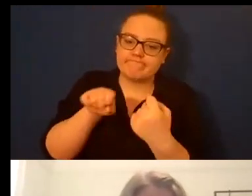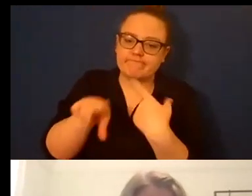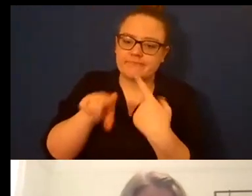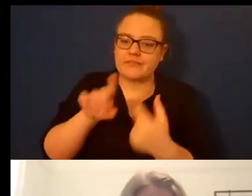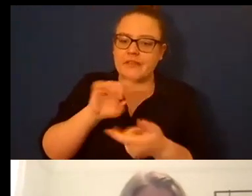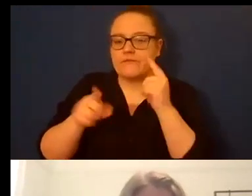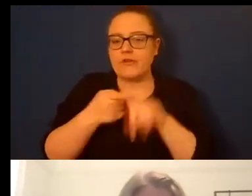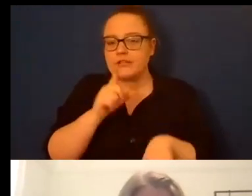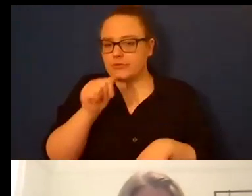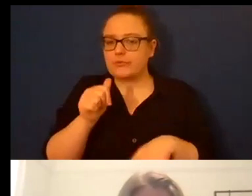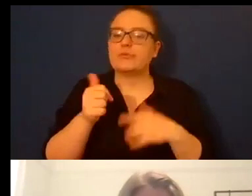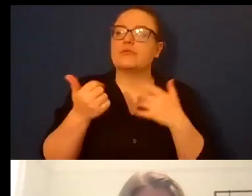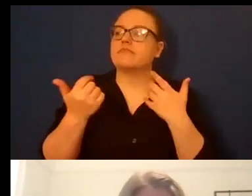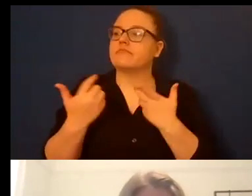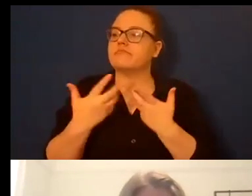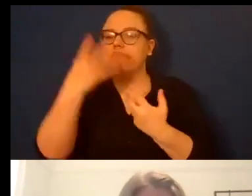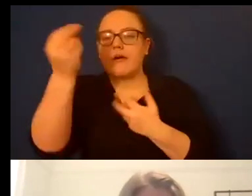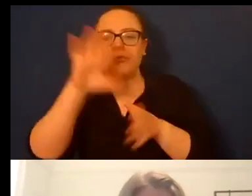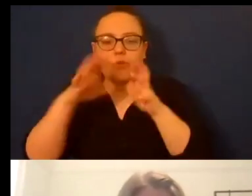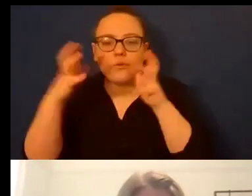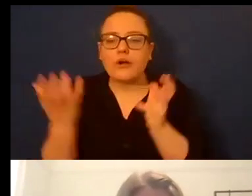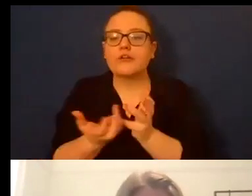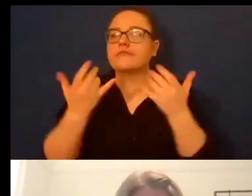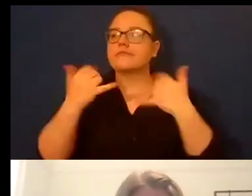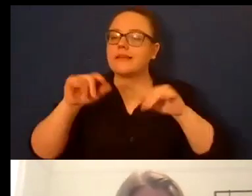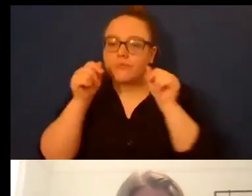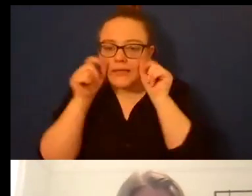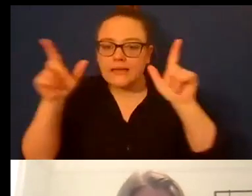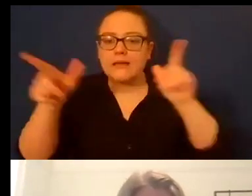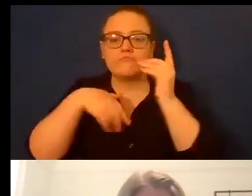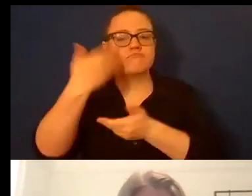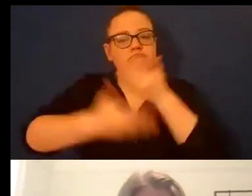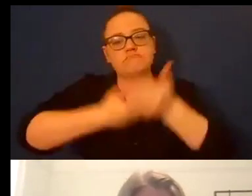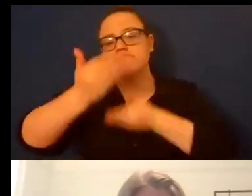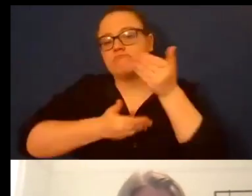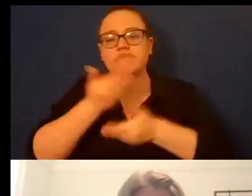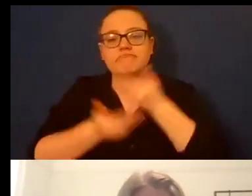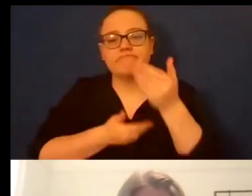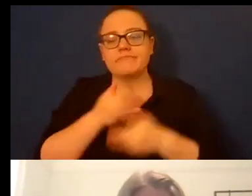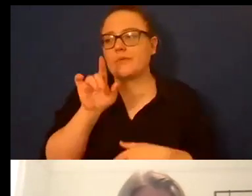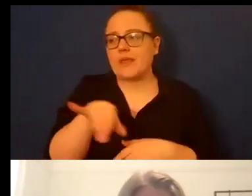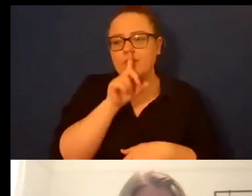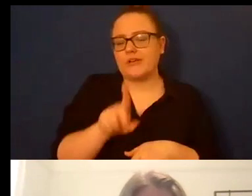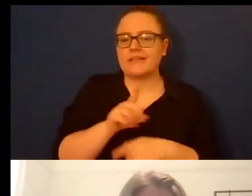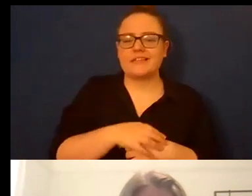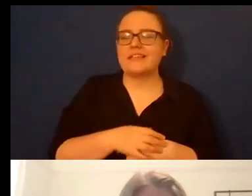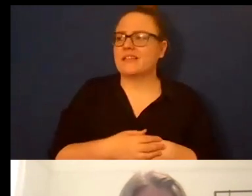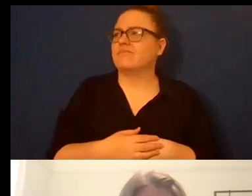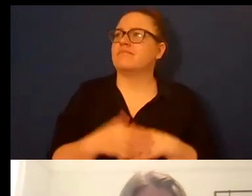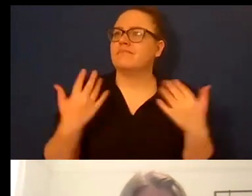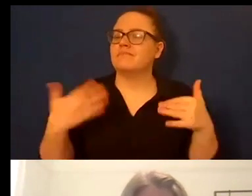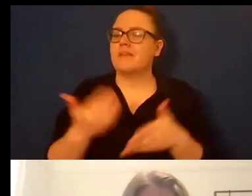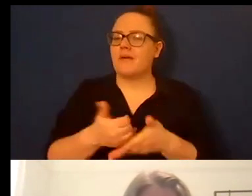world still waking up still sort of moving forward have been really um have been really getting me through um